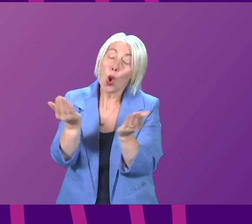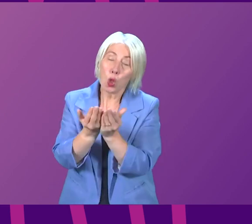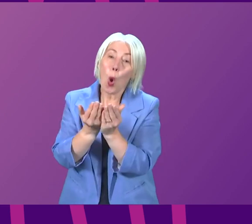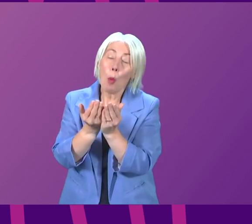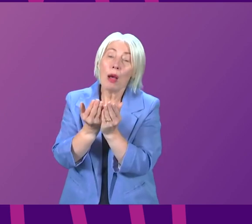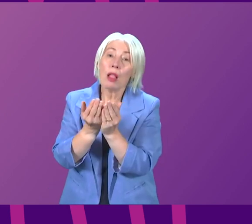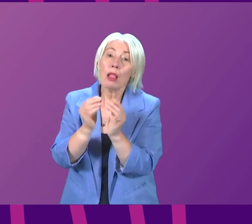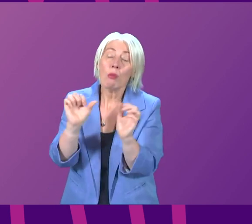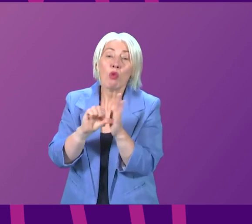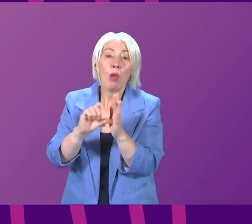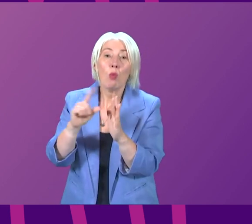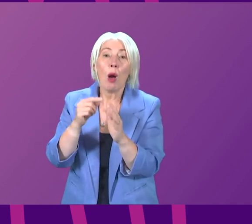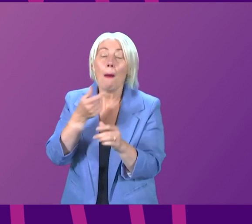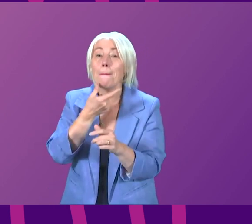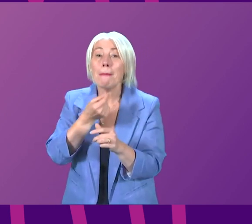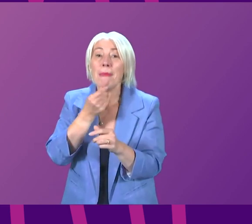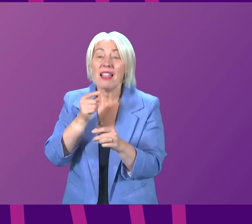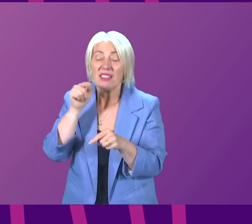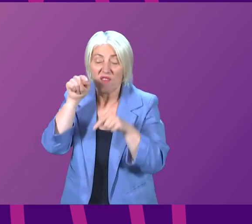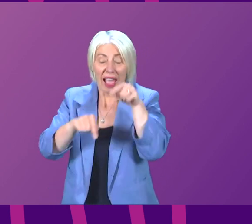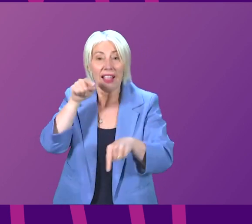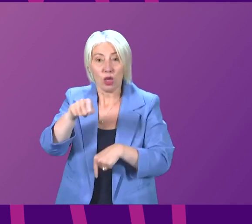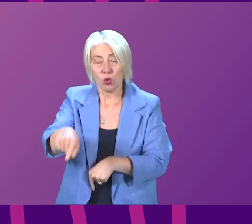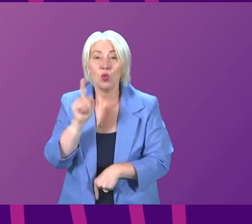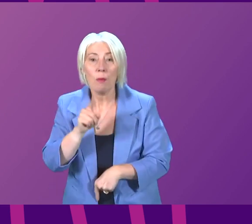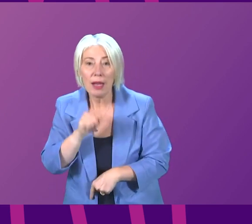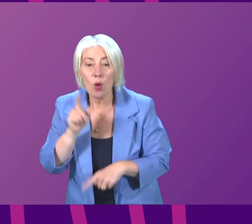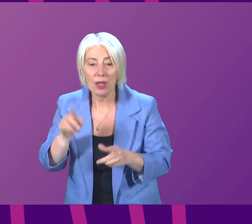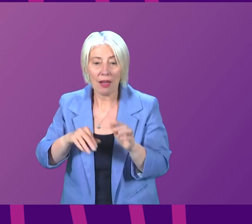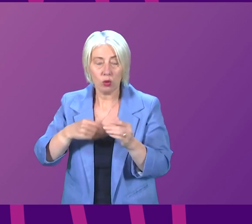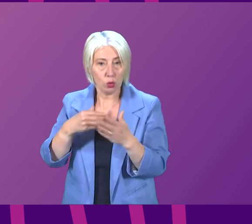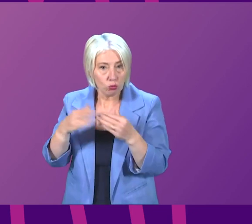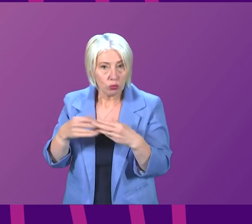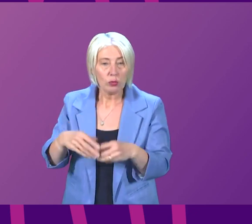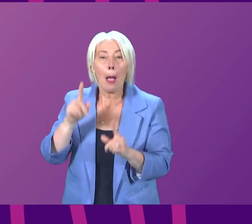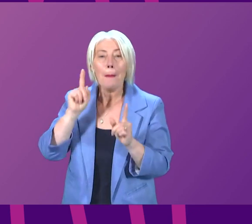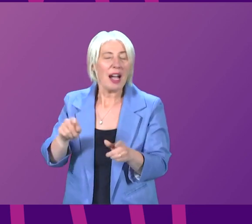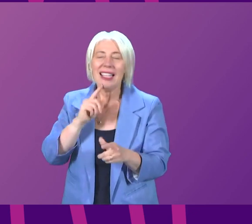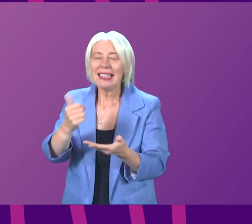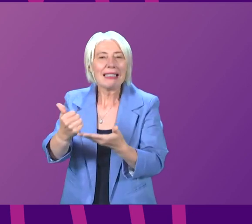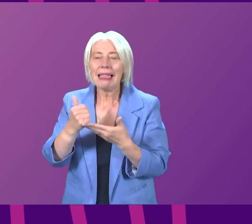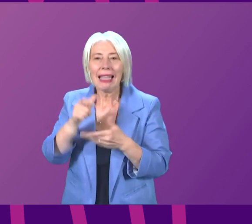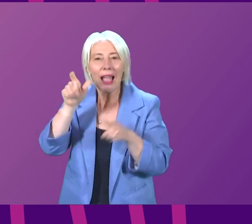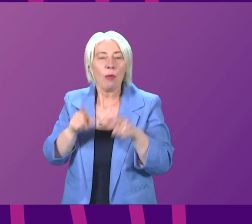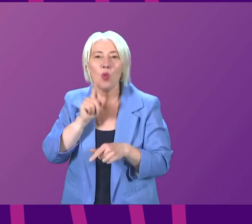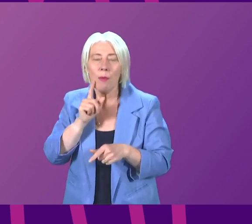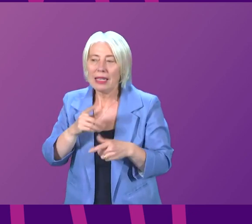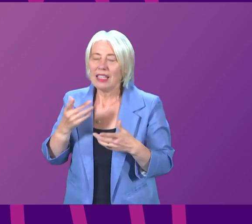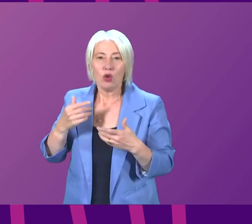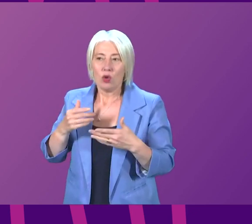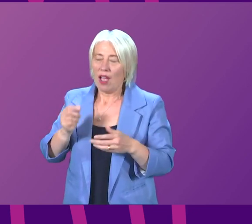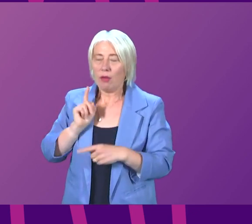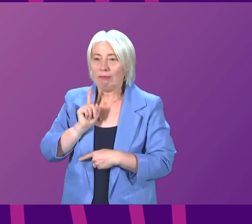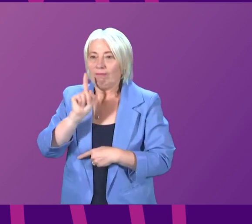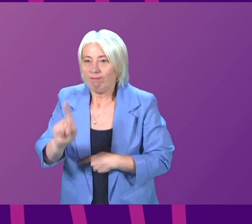violence against women that in Scotland we need to tackle with urgency but it isn't helping victims who come forward is the length of time that it can